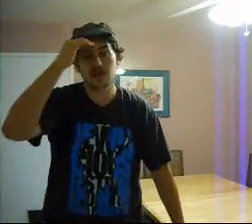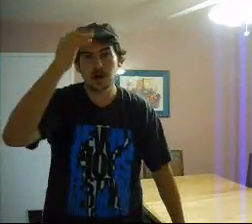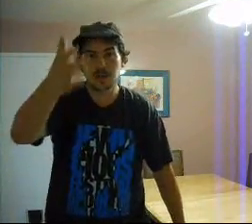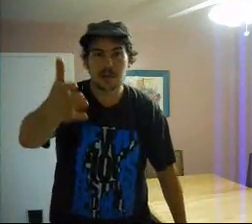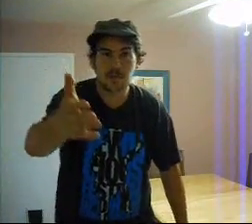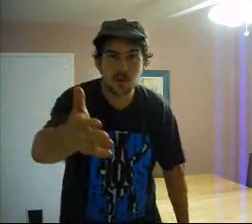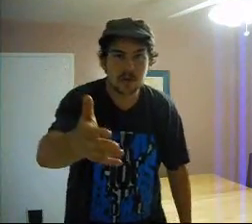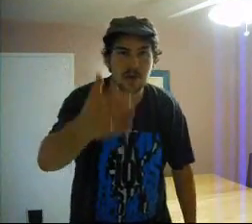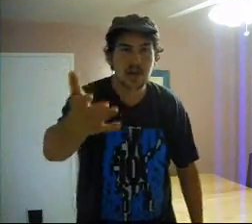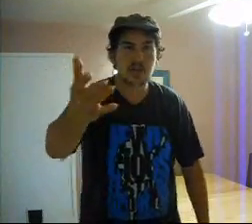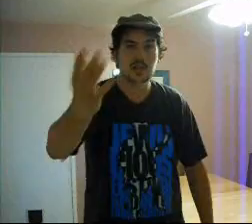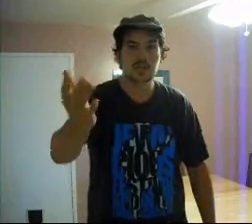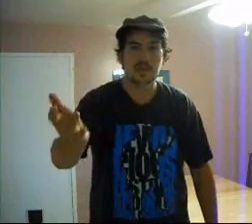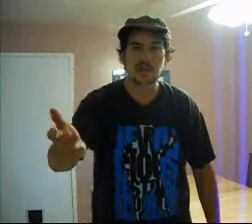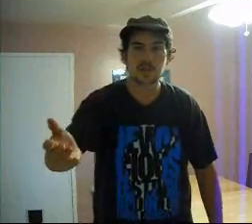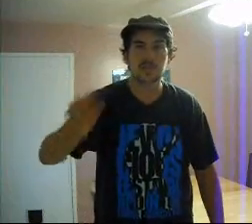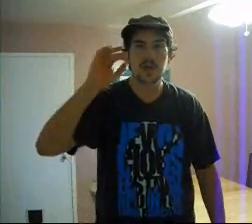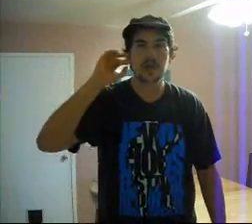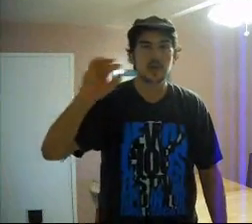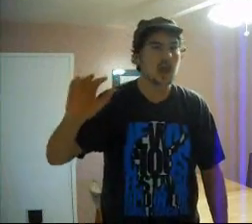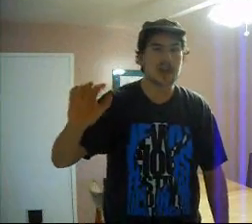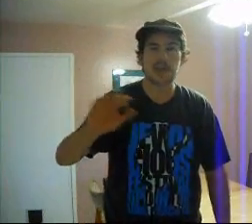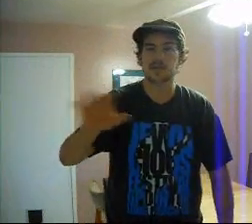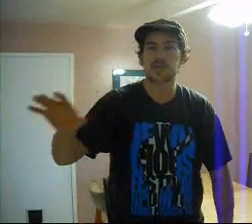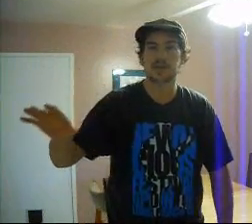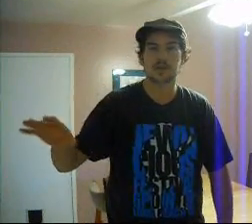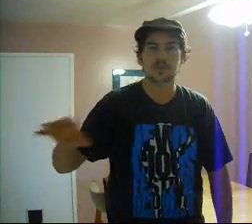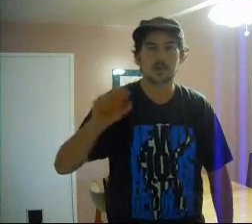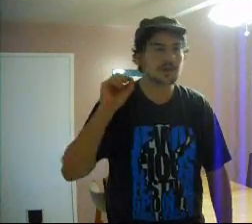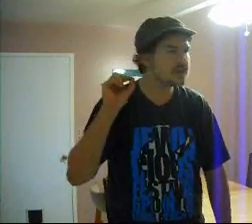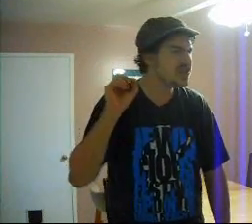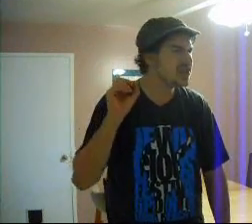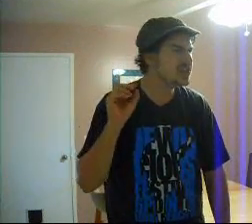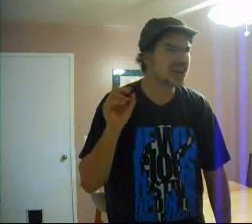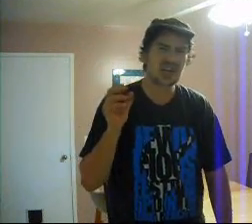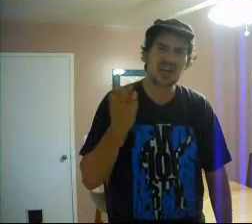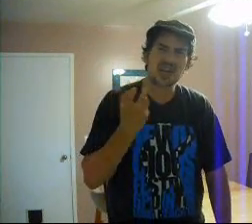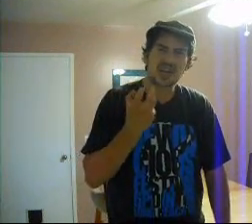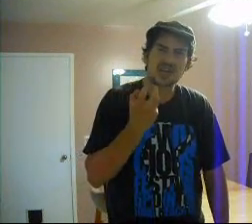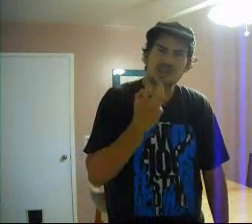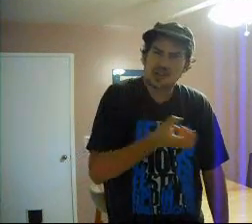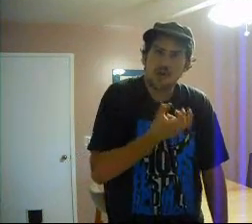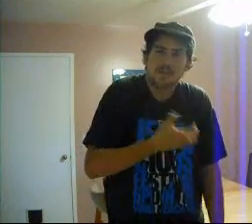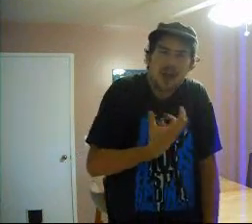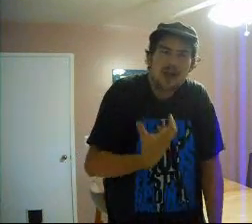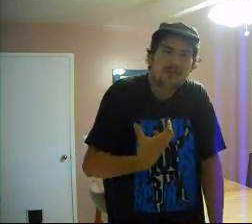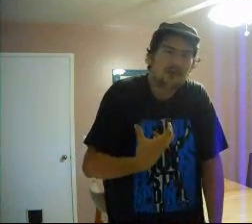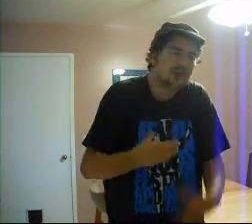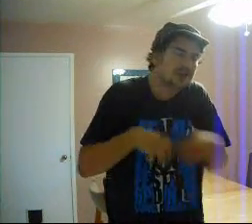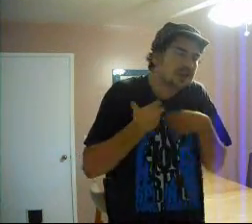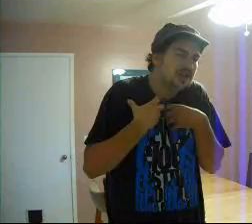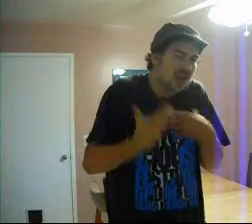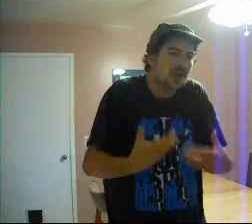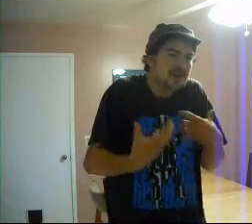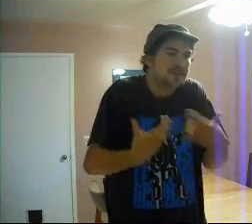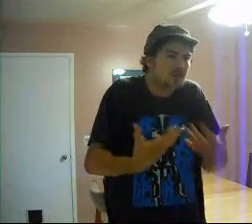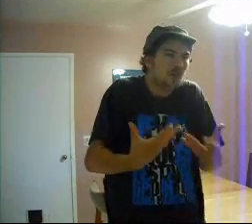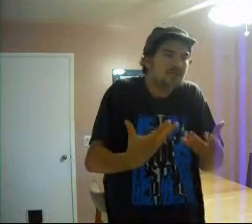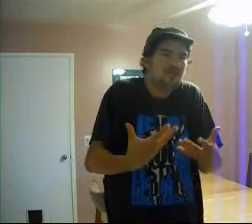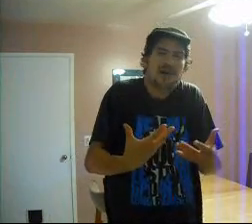mourning. My god. Tishibov is coming up. I never say Kinos. Because. It's like. It's so painful. It doesn't allow me to mourn properly. When